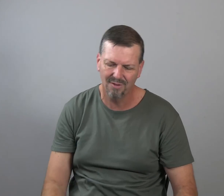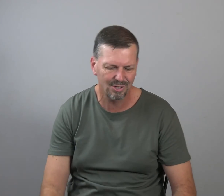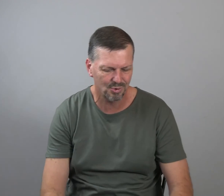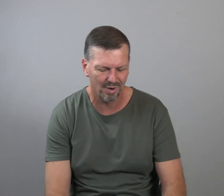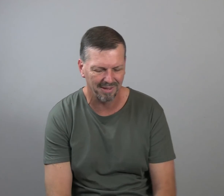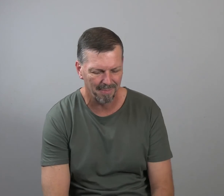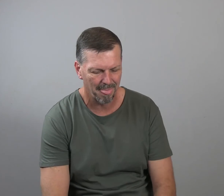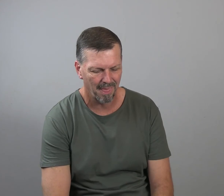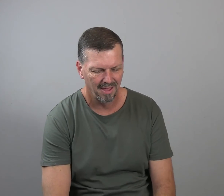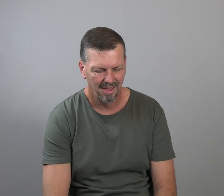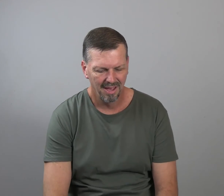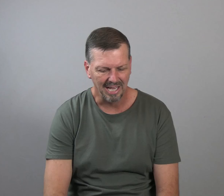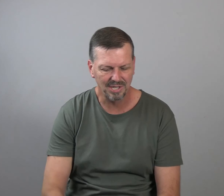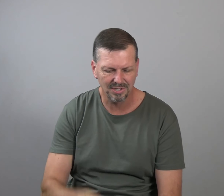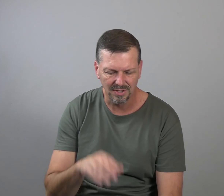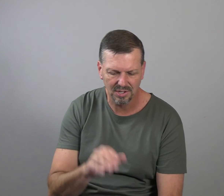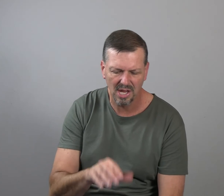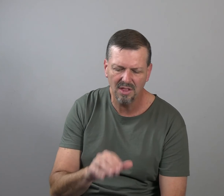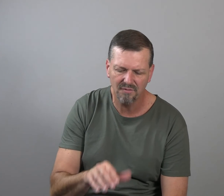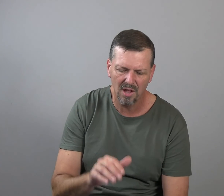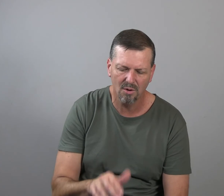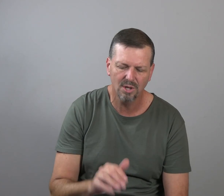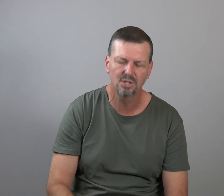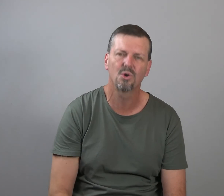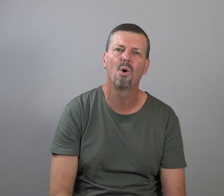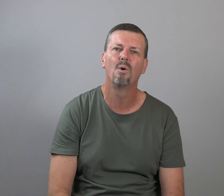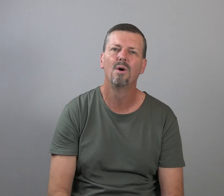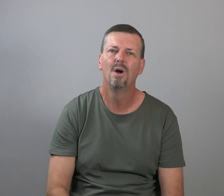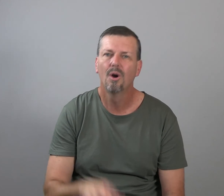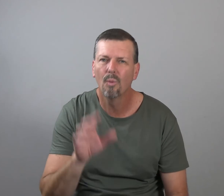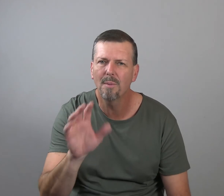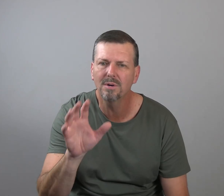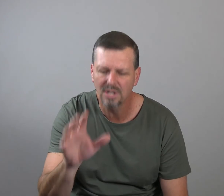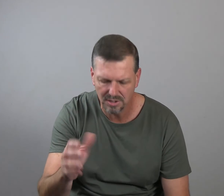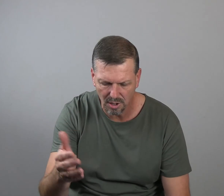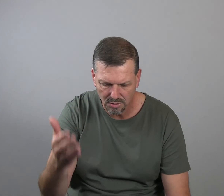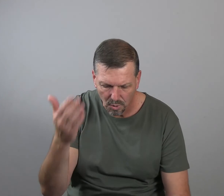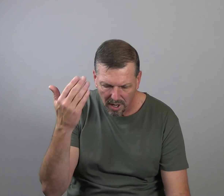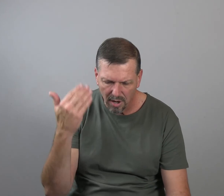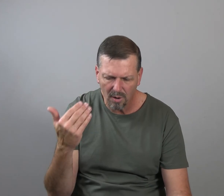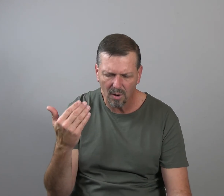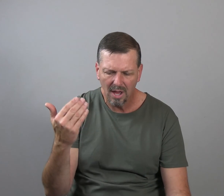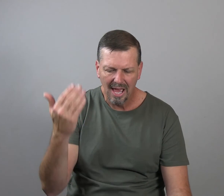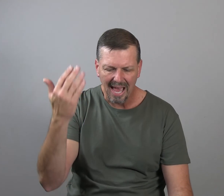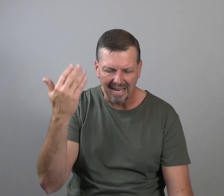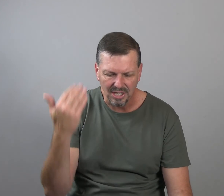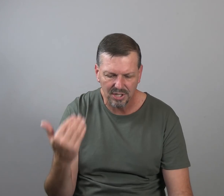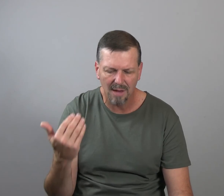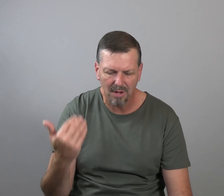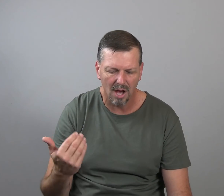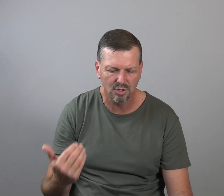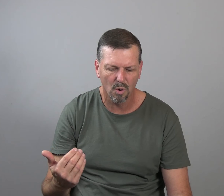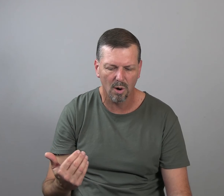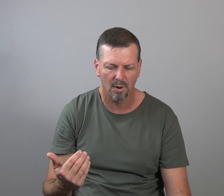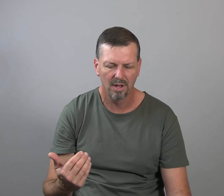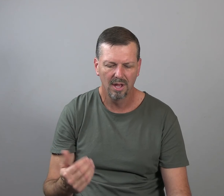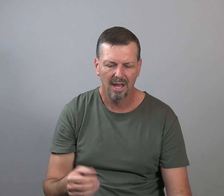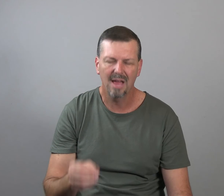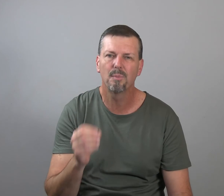love verse 20. He says, the seed that fell on good soil represents those who hear and accept God's word and